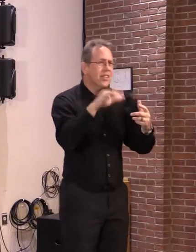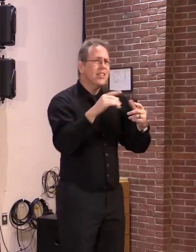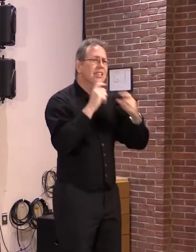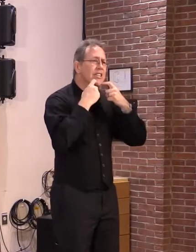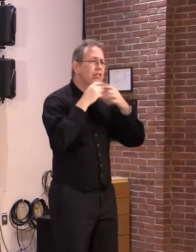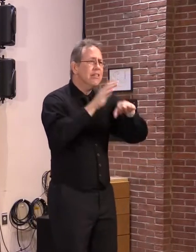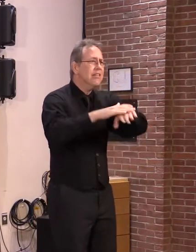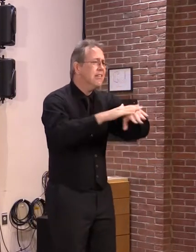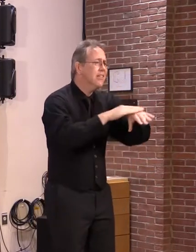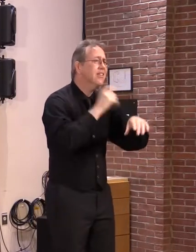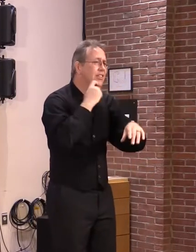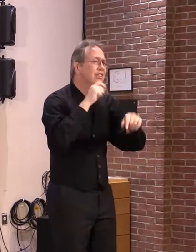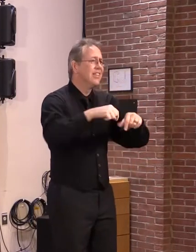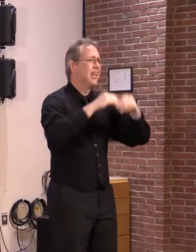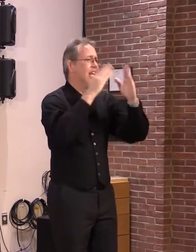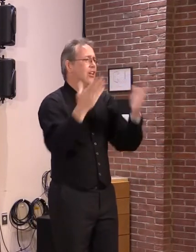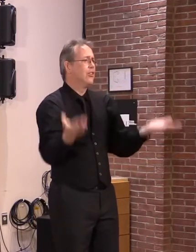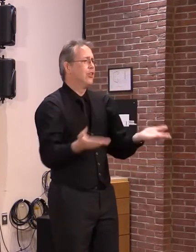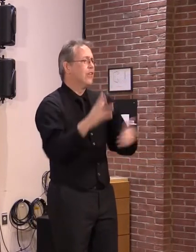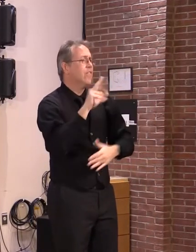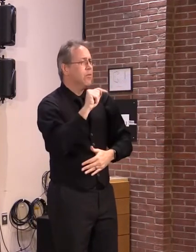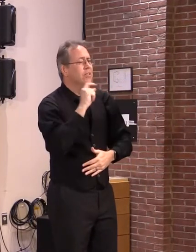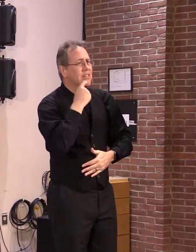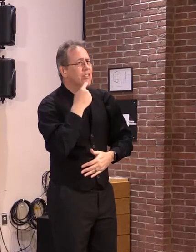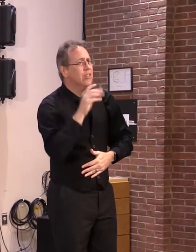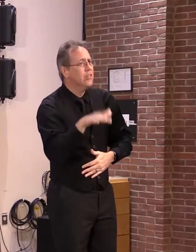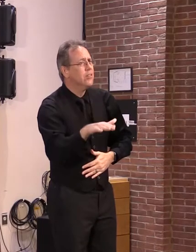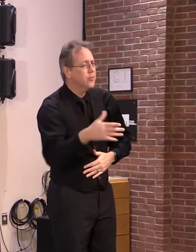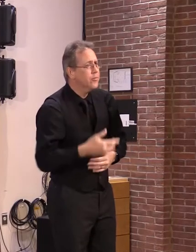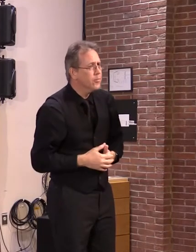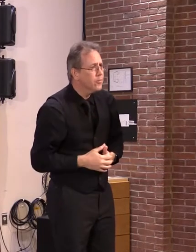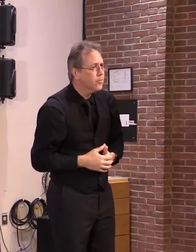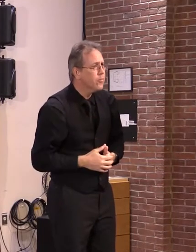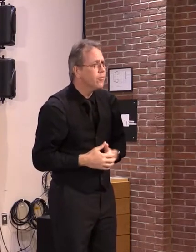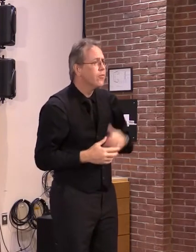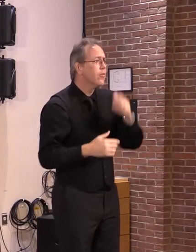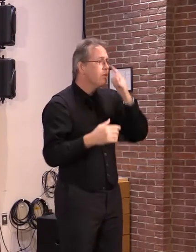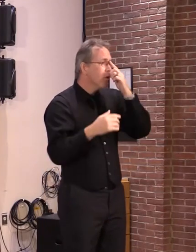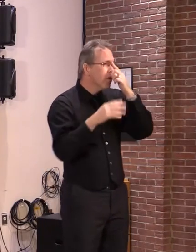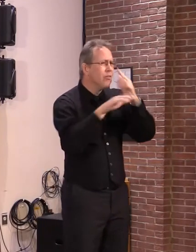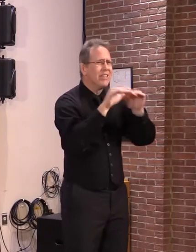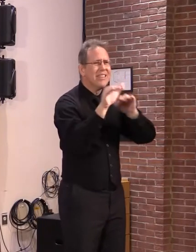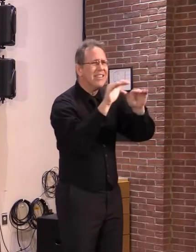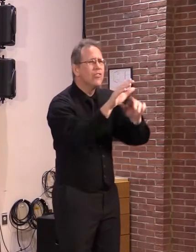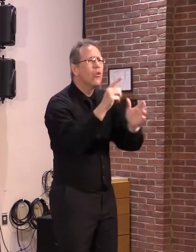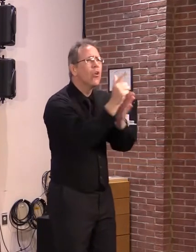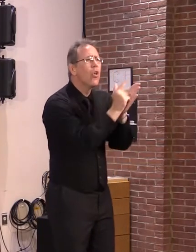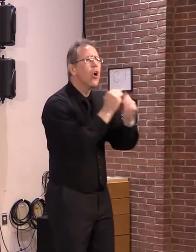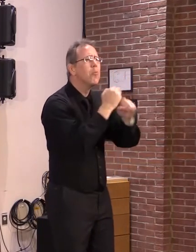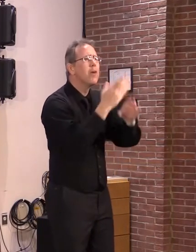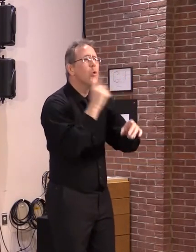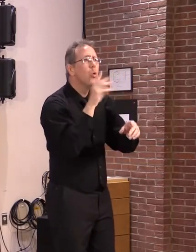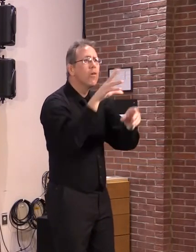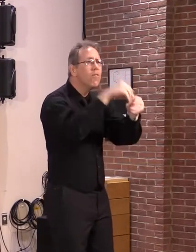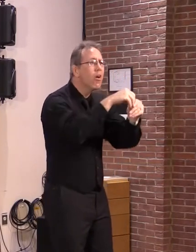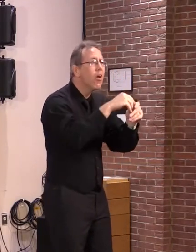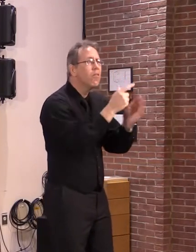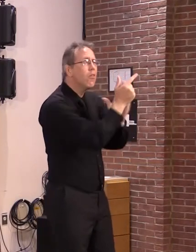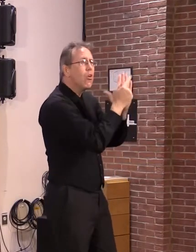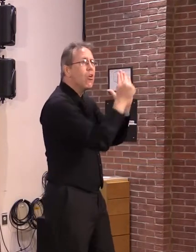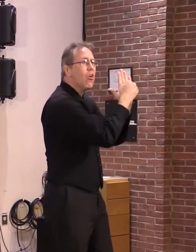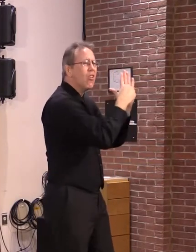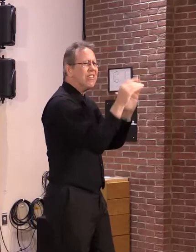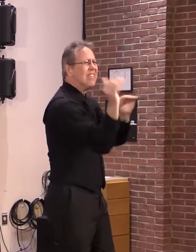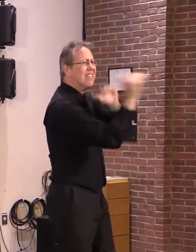urge legislators to find another way to pass what are some good things in the